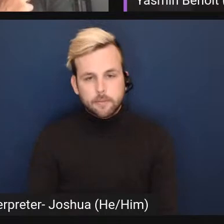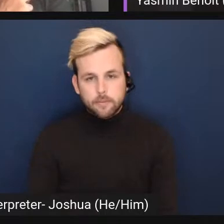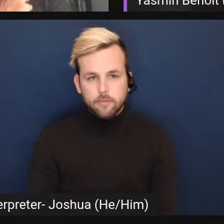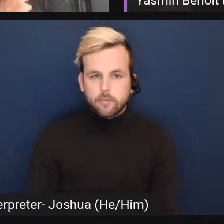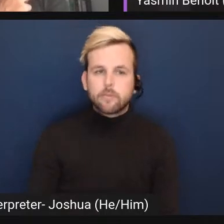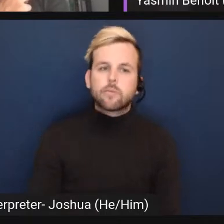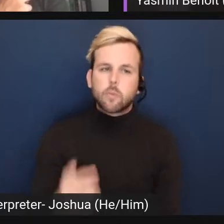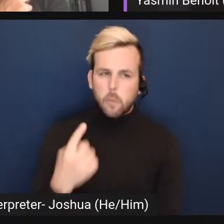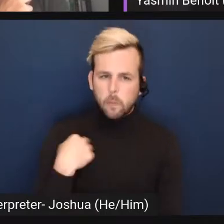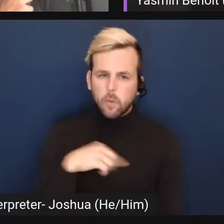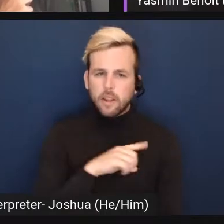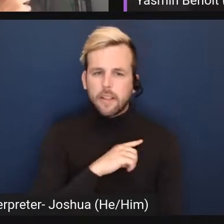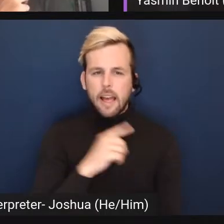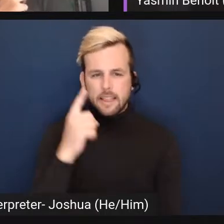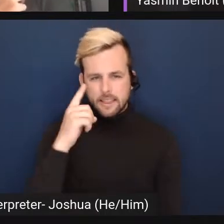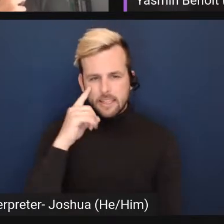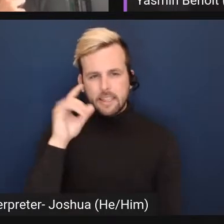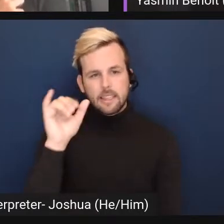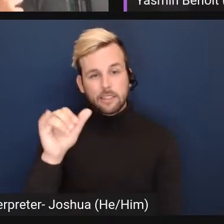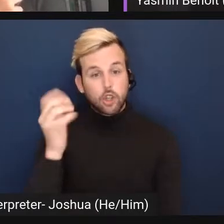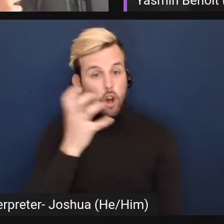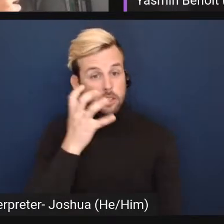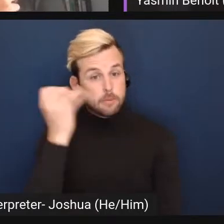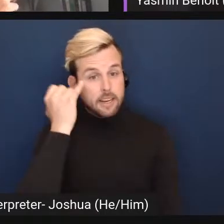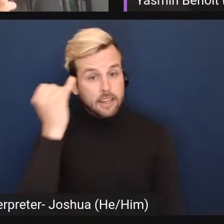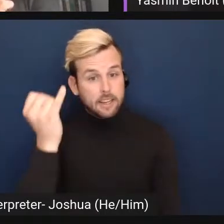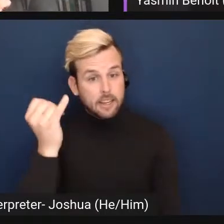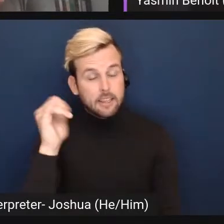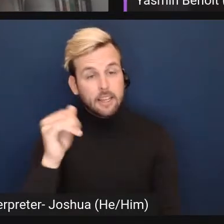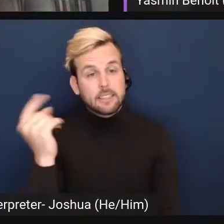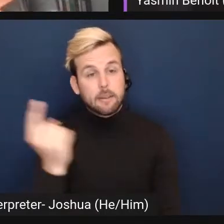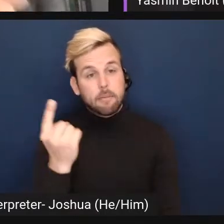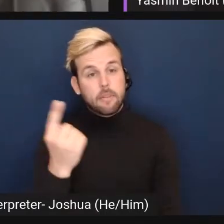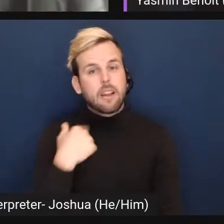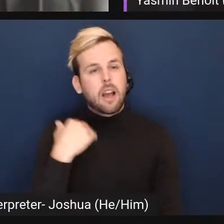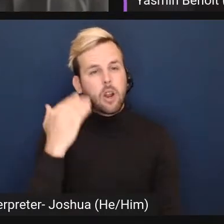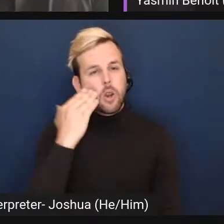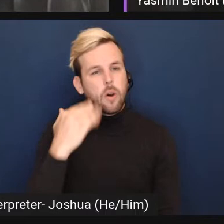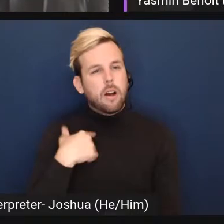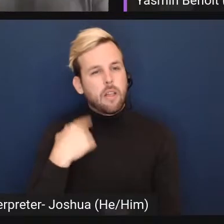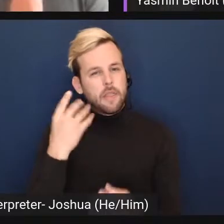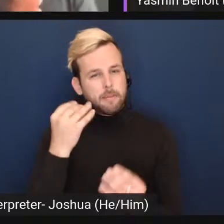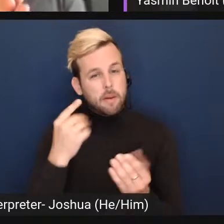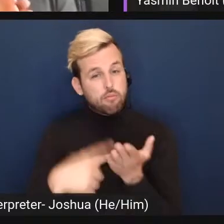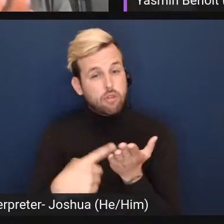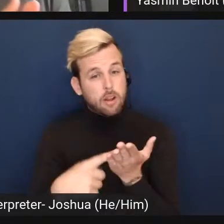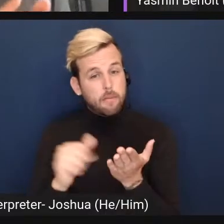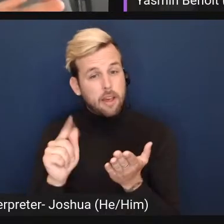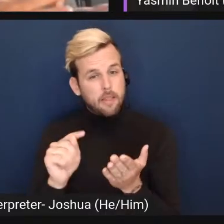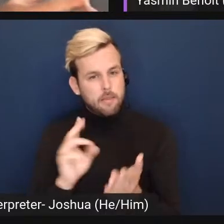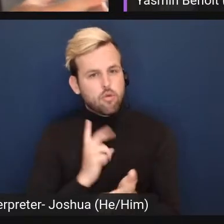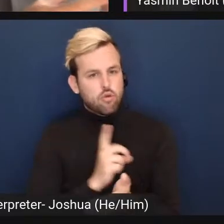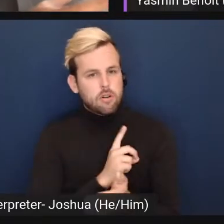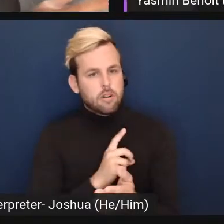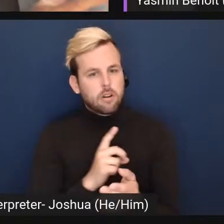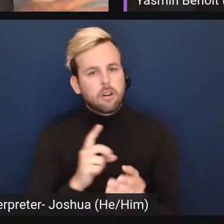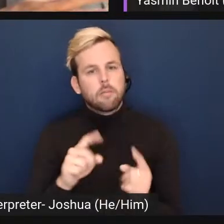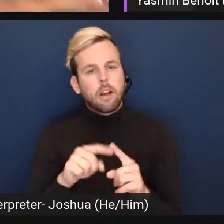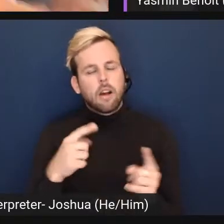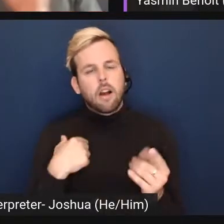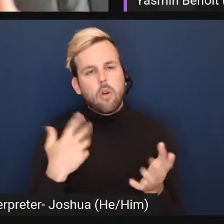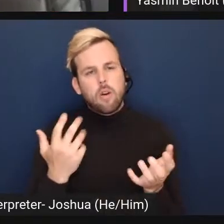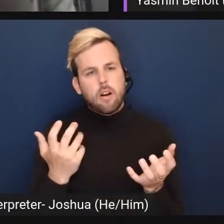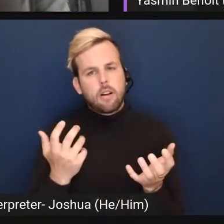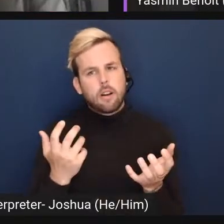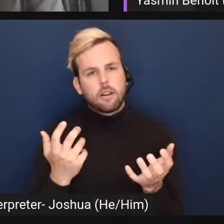I think that's an awesome idea and something that I know I was thinking about bringing up with the board, but with the board, but I wanted to